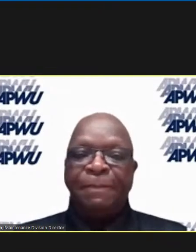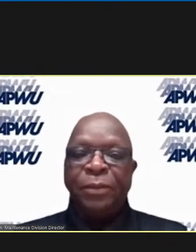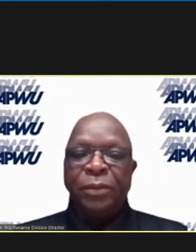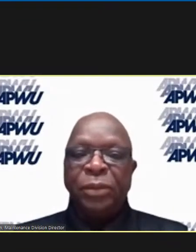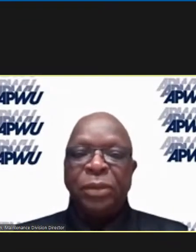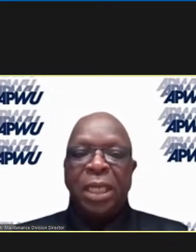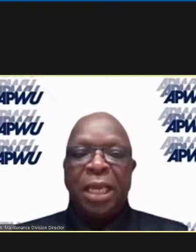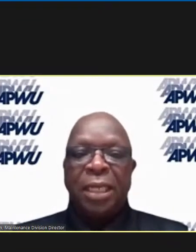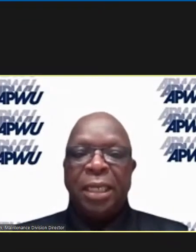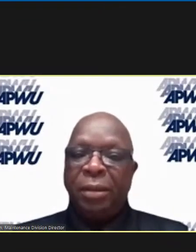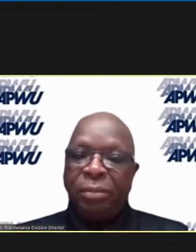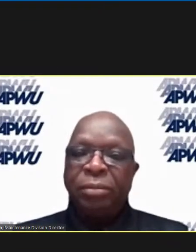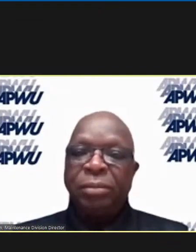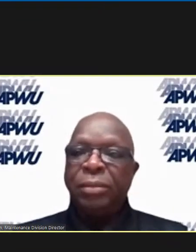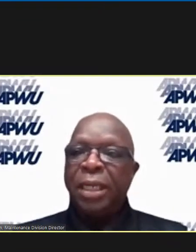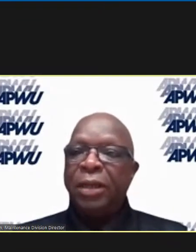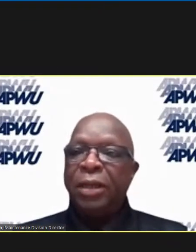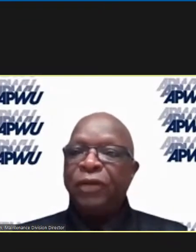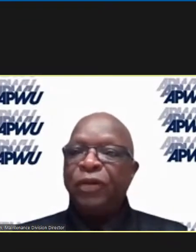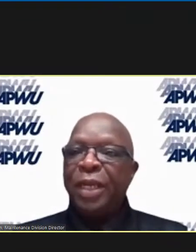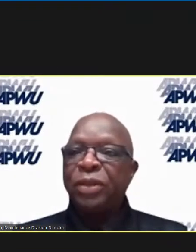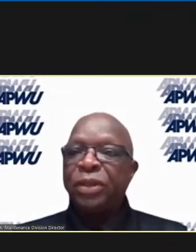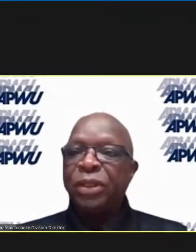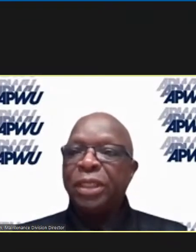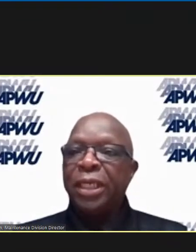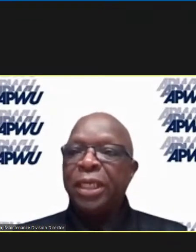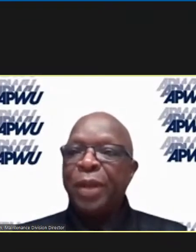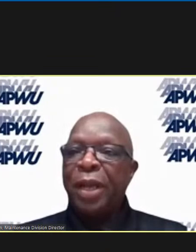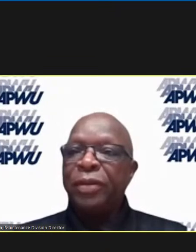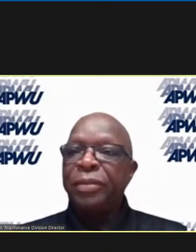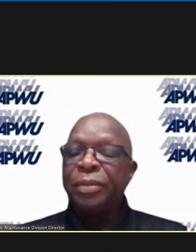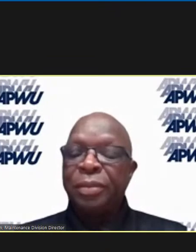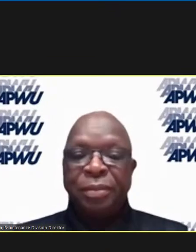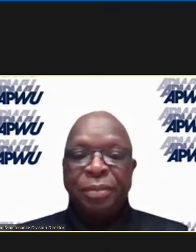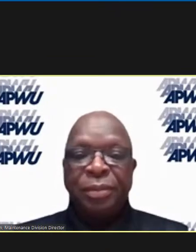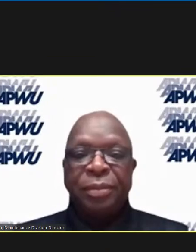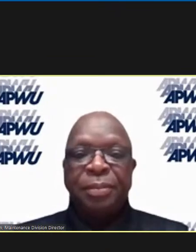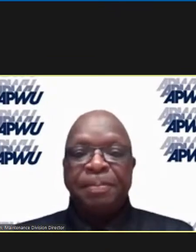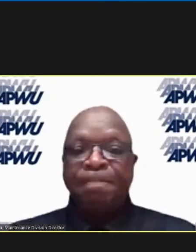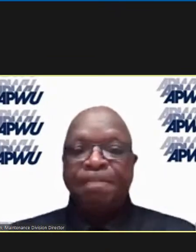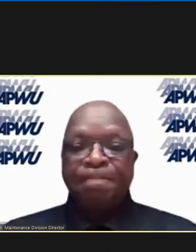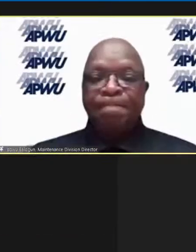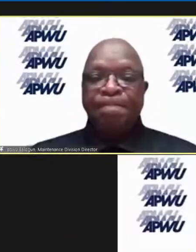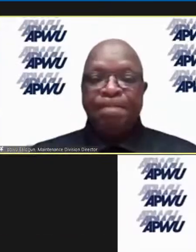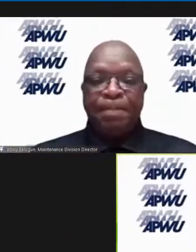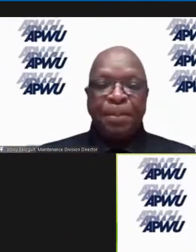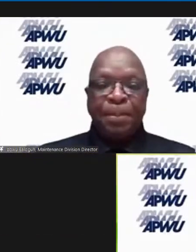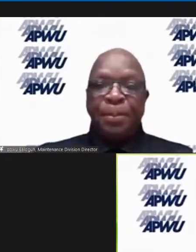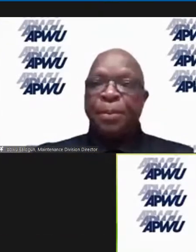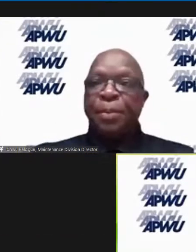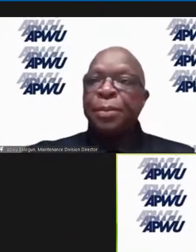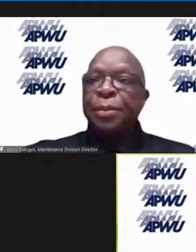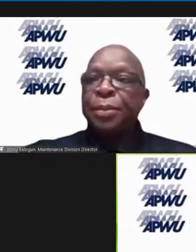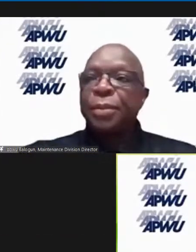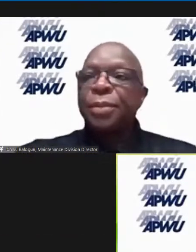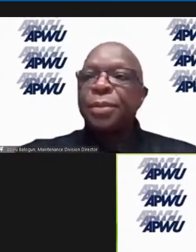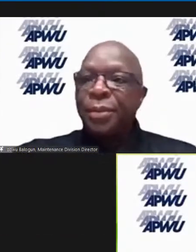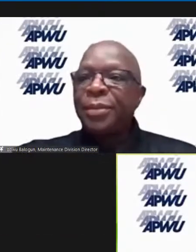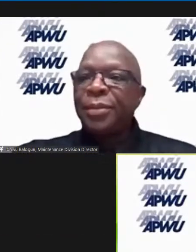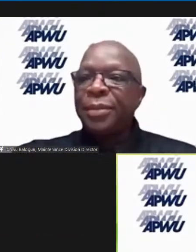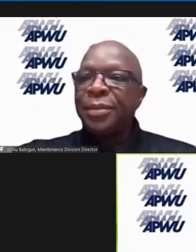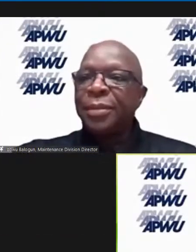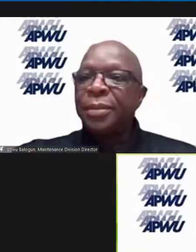so late, and I'll give it back to Sister Liz Powell. Thank you, Director Balagan.